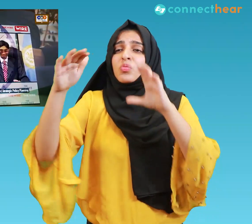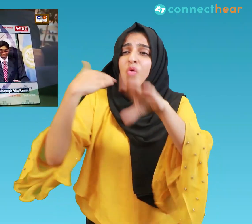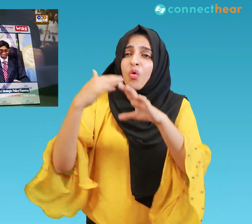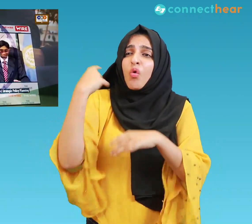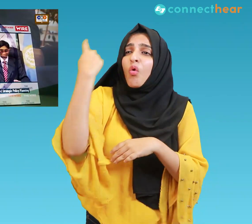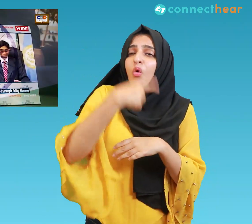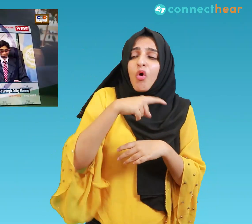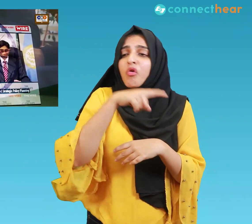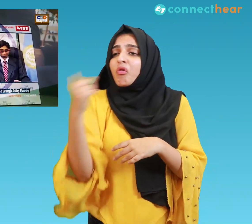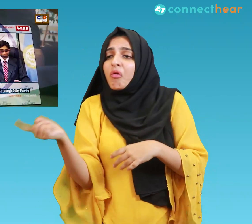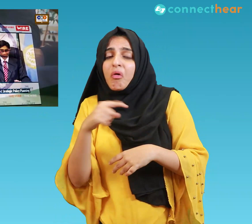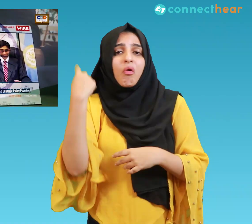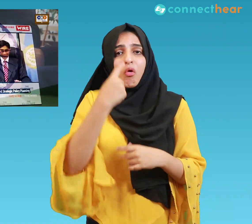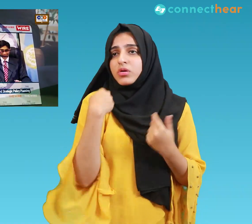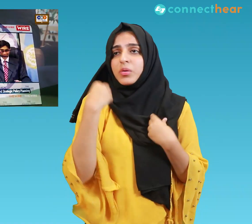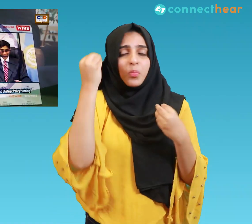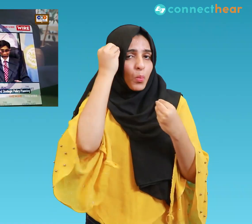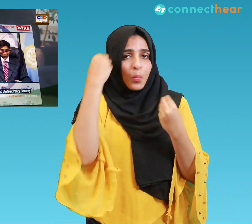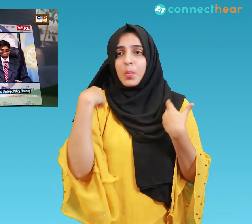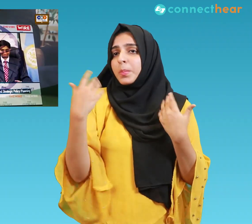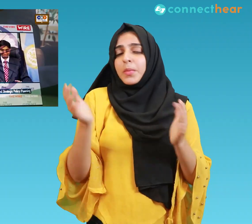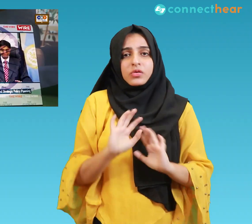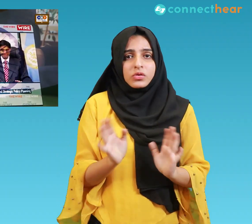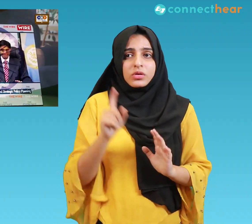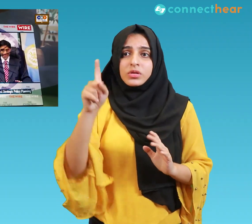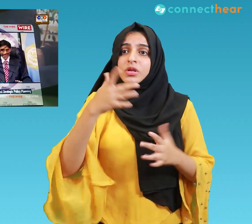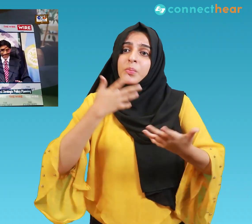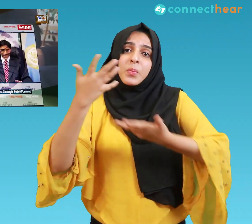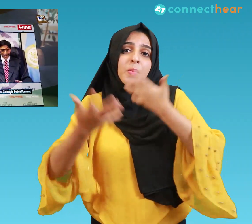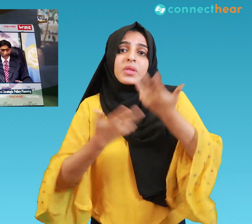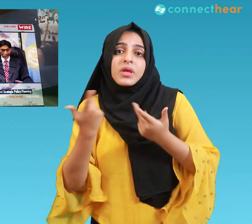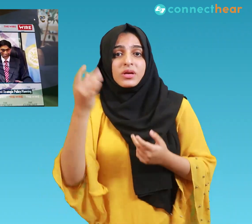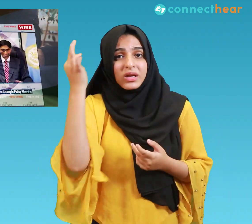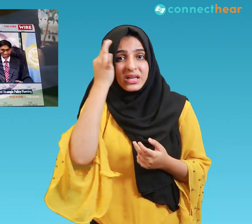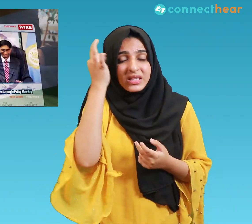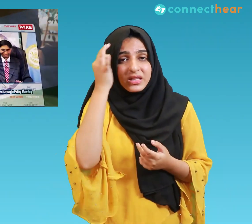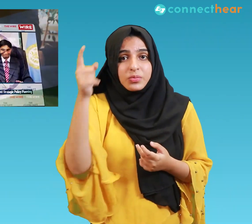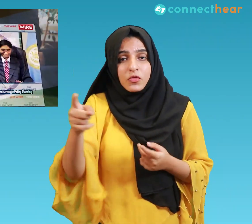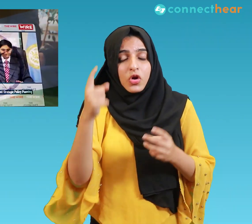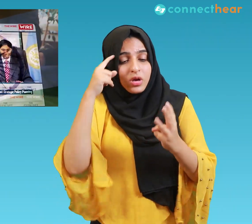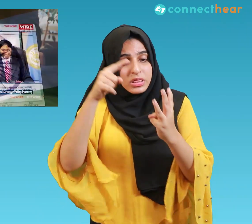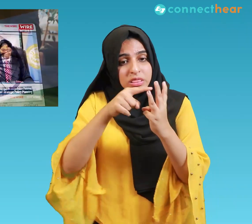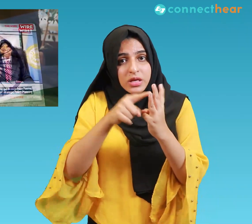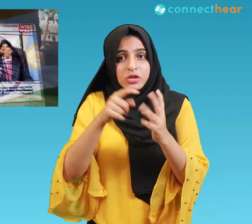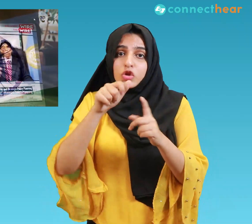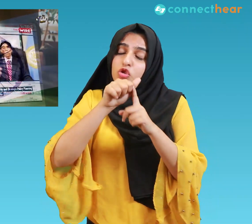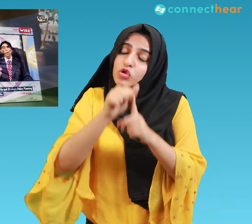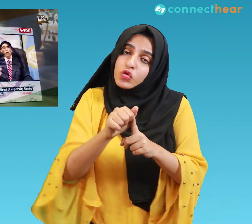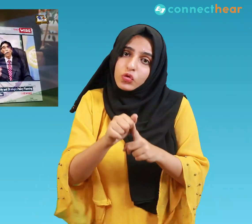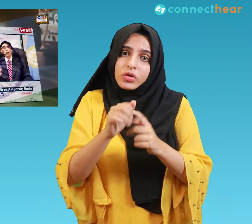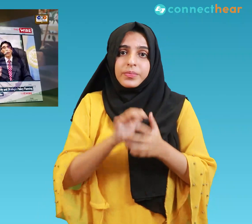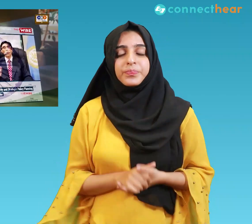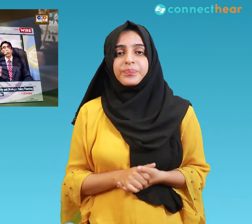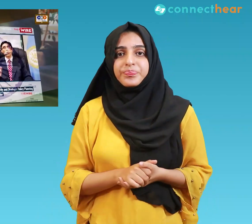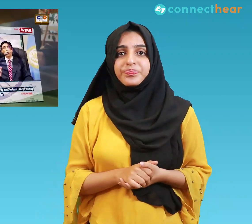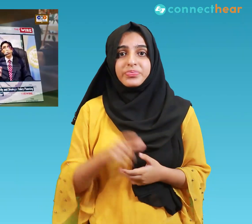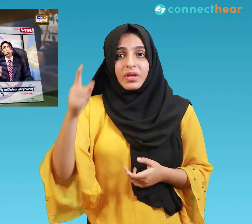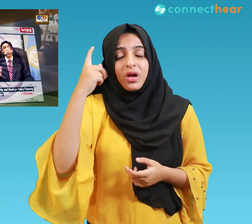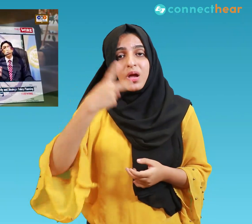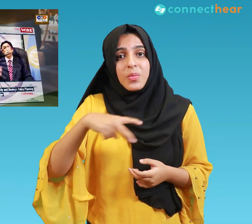whom and through whom. However, he insisted that Kashmiris must be a third party at these talks, which is usually a non-starter for the